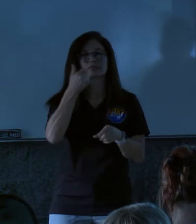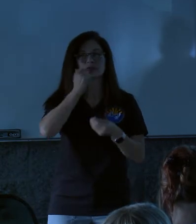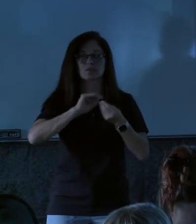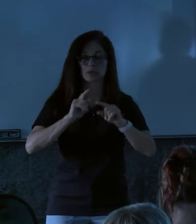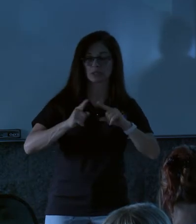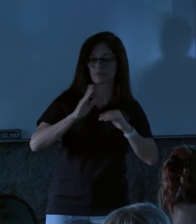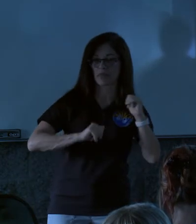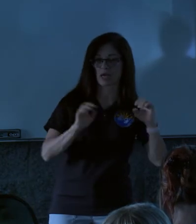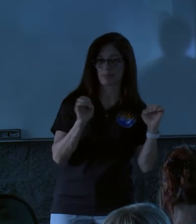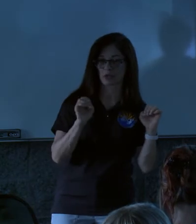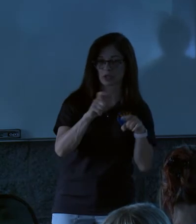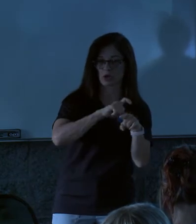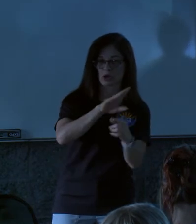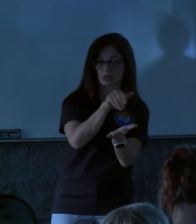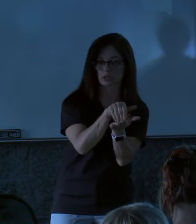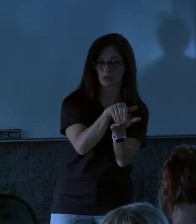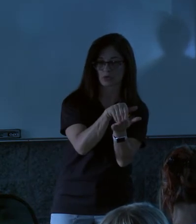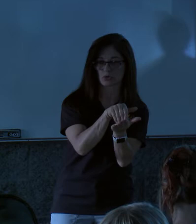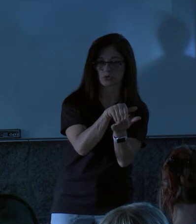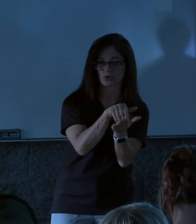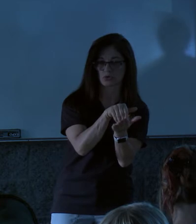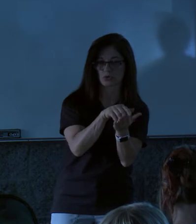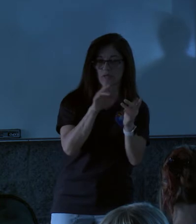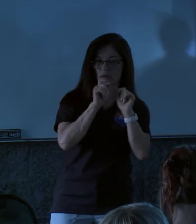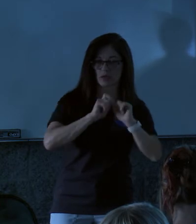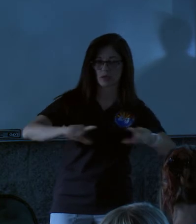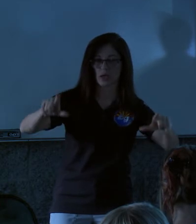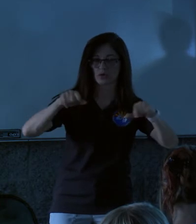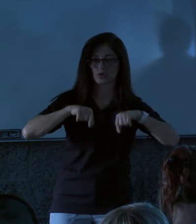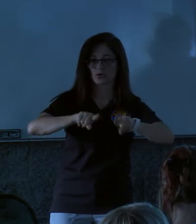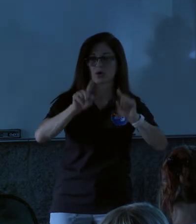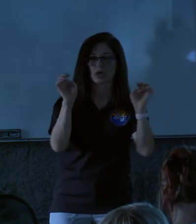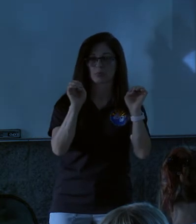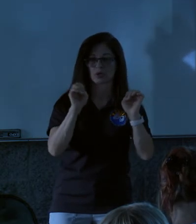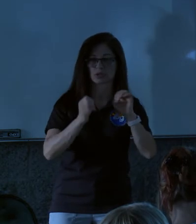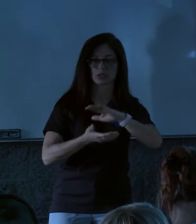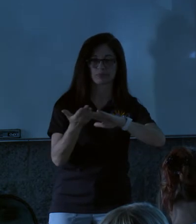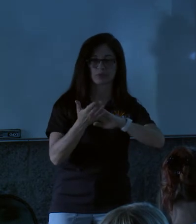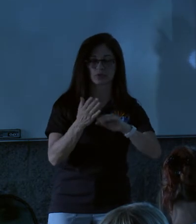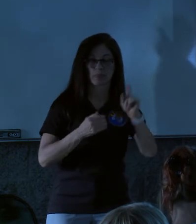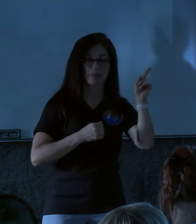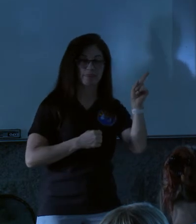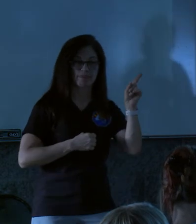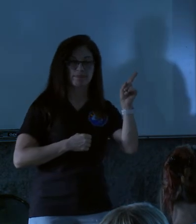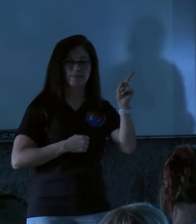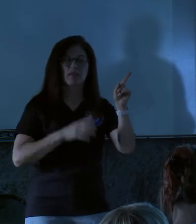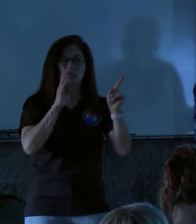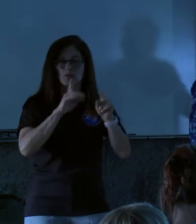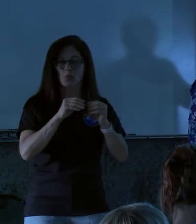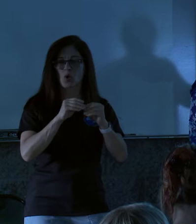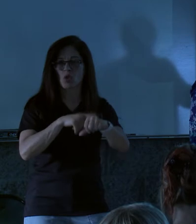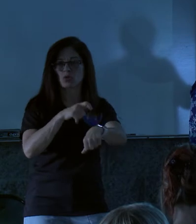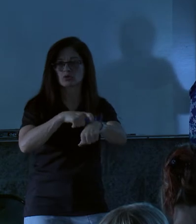different than the emergency call center number that was broadcast when the emergency operation was in place. This will be the longer terms number for